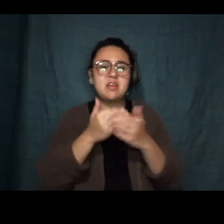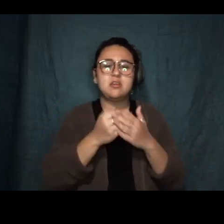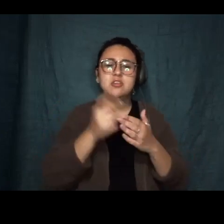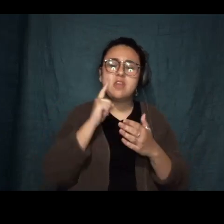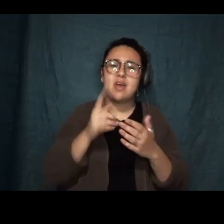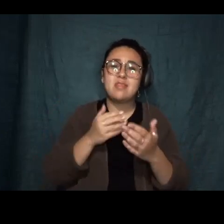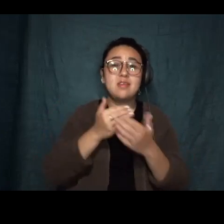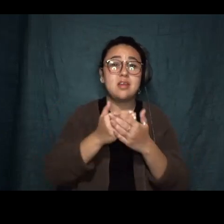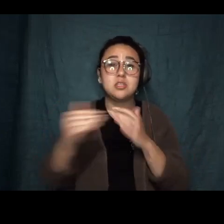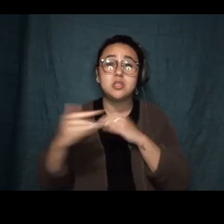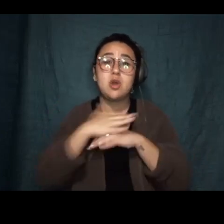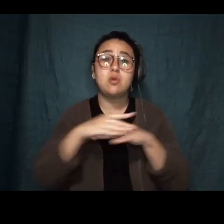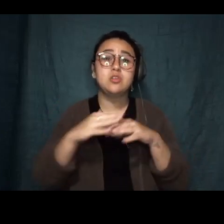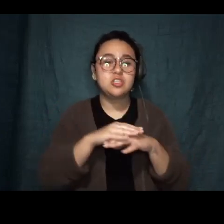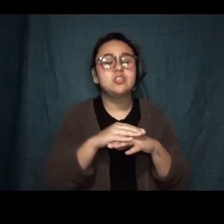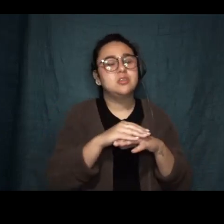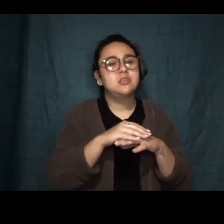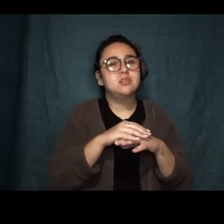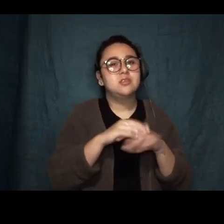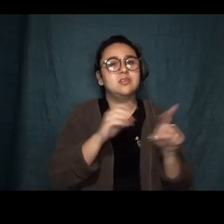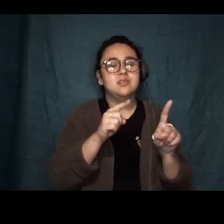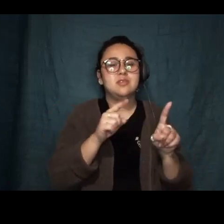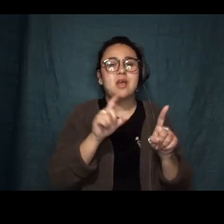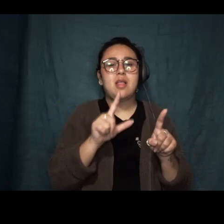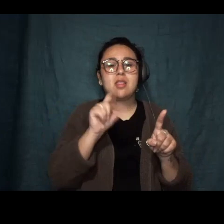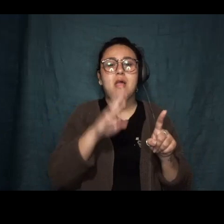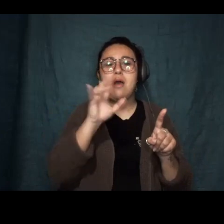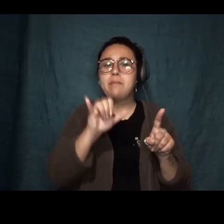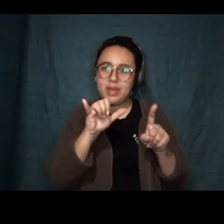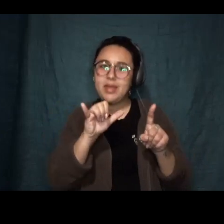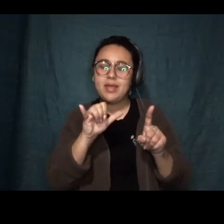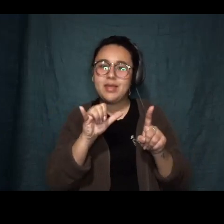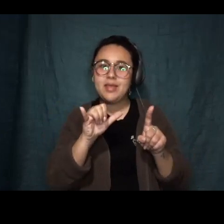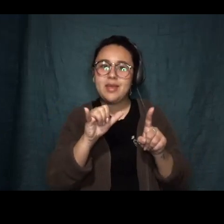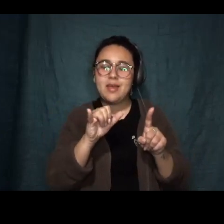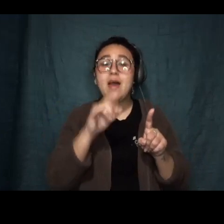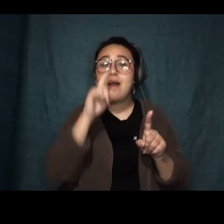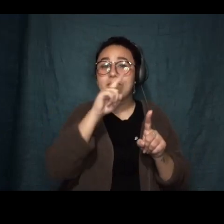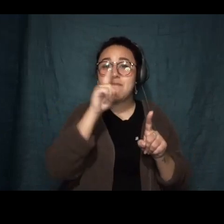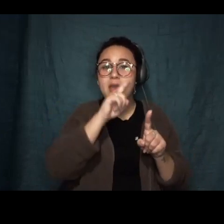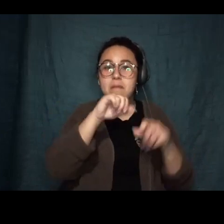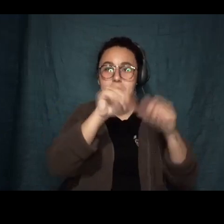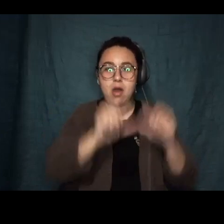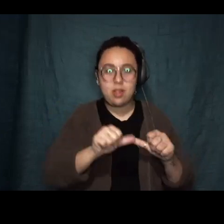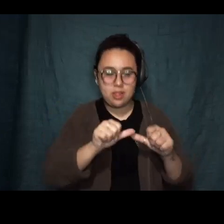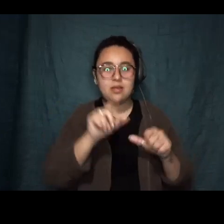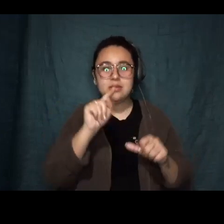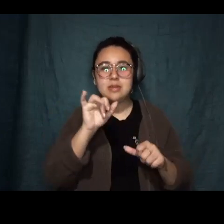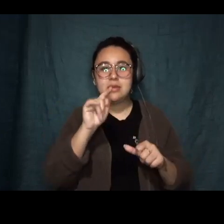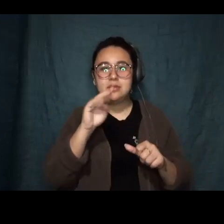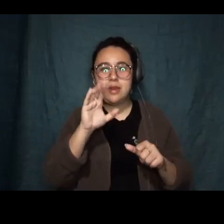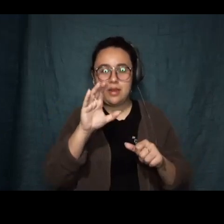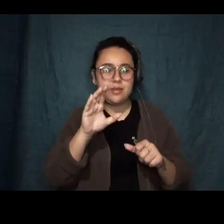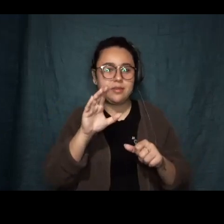It was not a metaphor. It was an actual replica of the Titanic, with a mini museum on the lower level, so most of their business